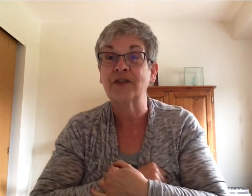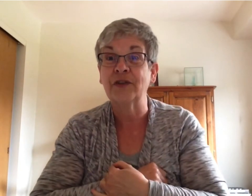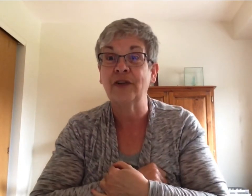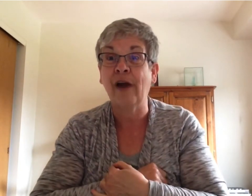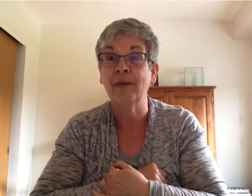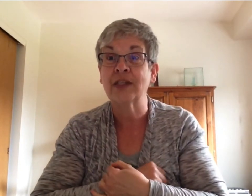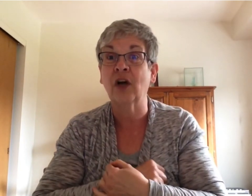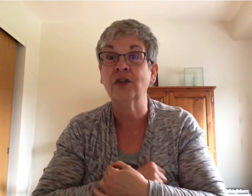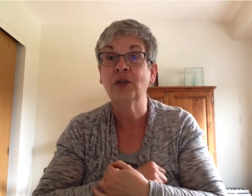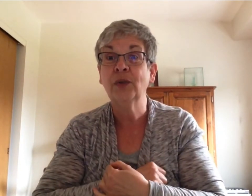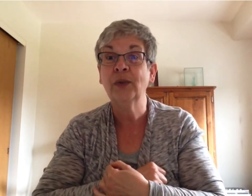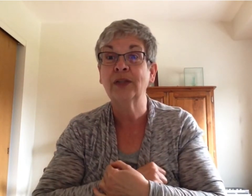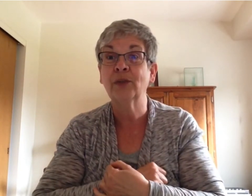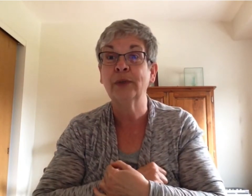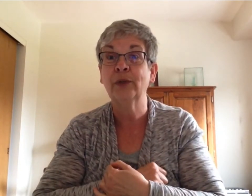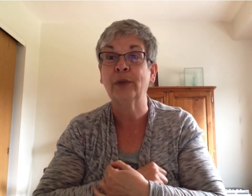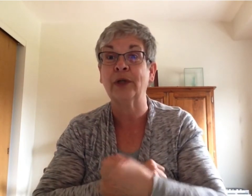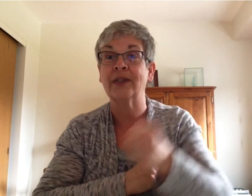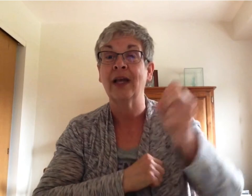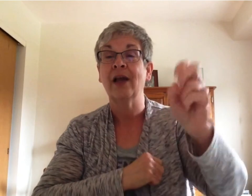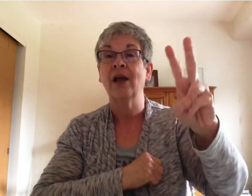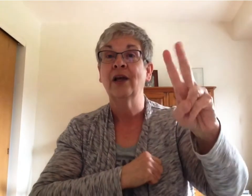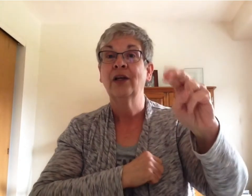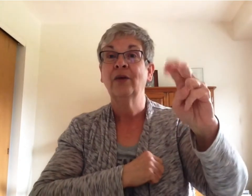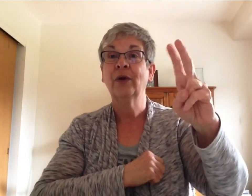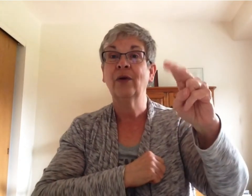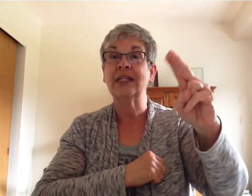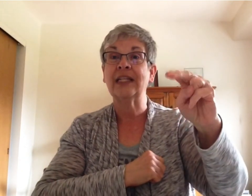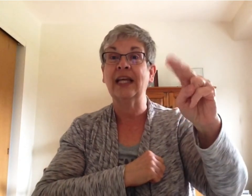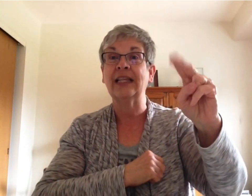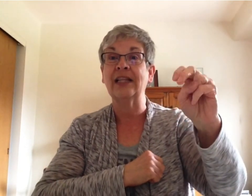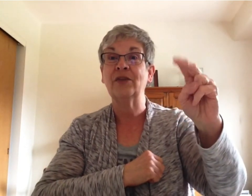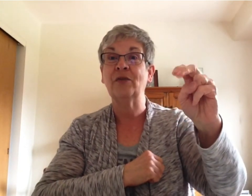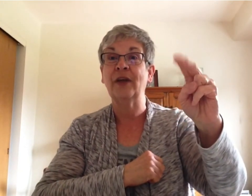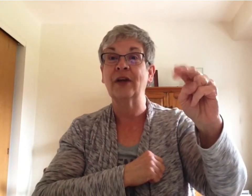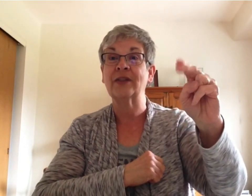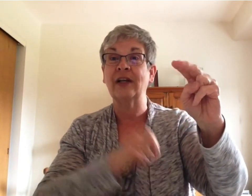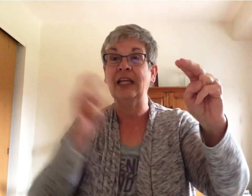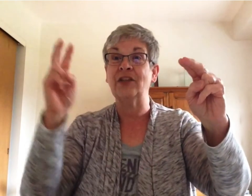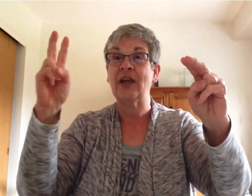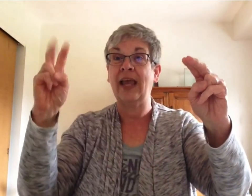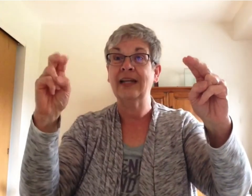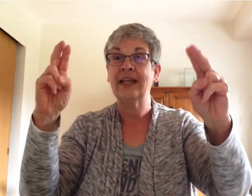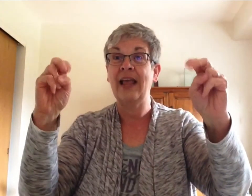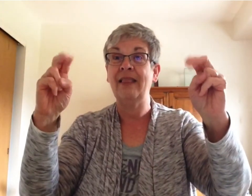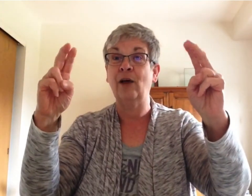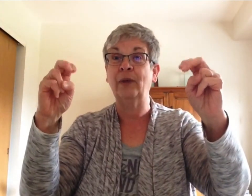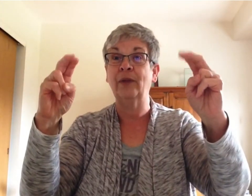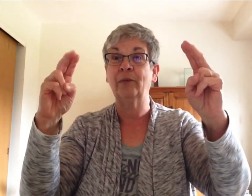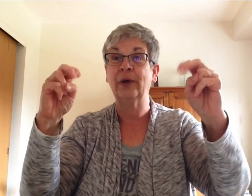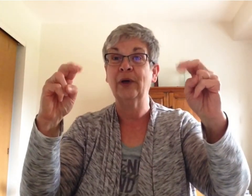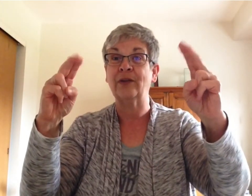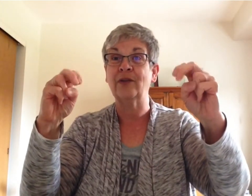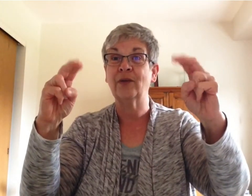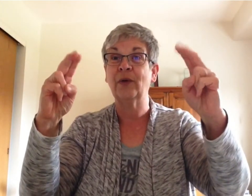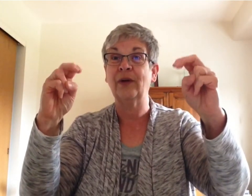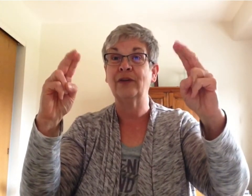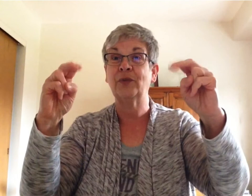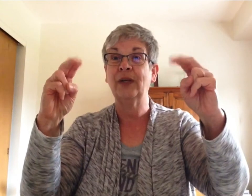nursery rhyme is called two little bluebirds. We're going to take two fingers on each hand and they'll be the bird. So we're going to tweet,